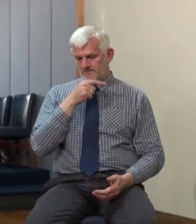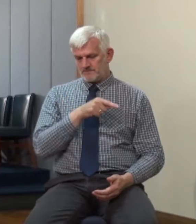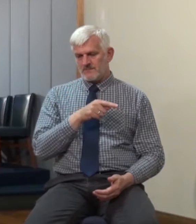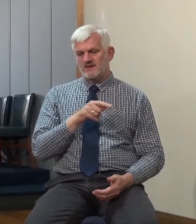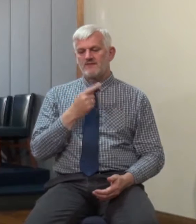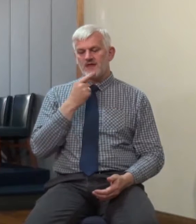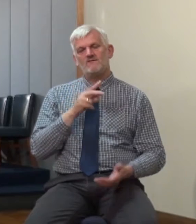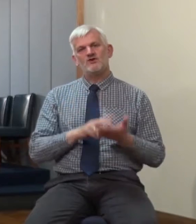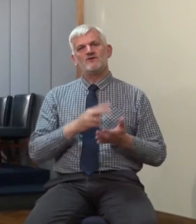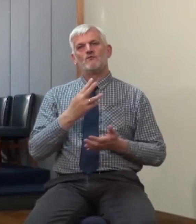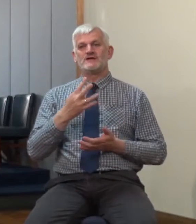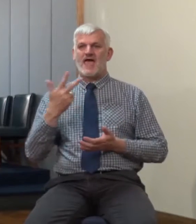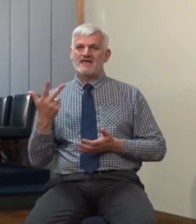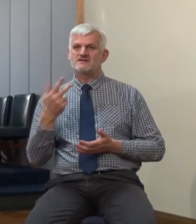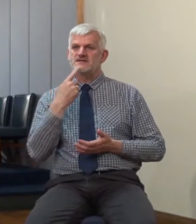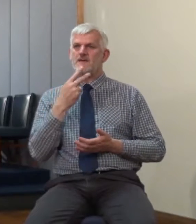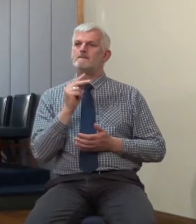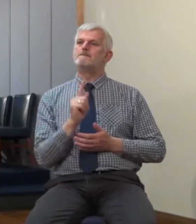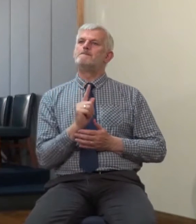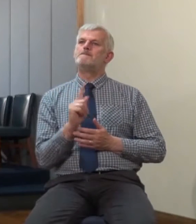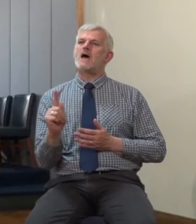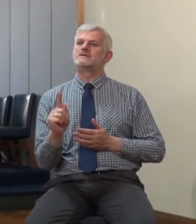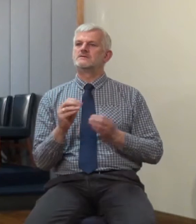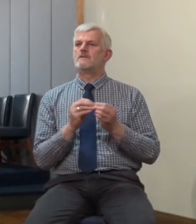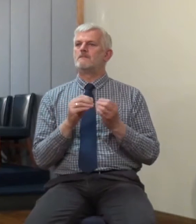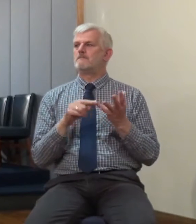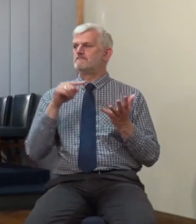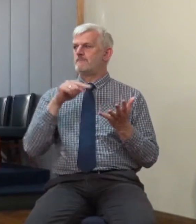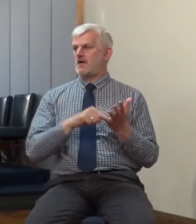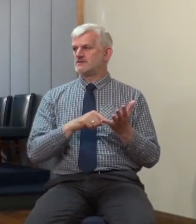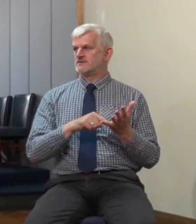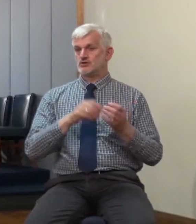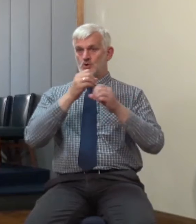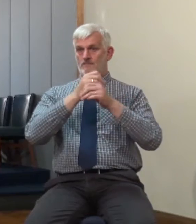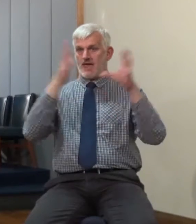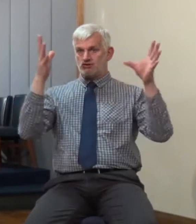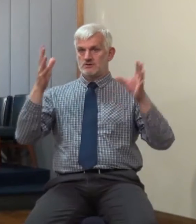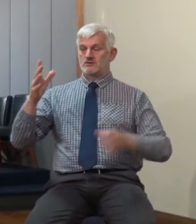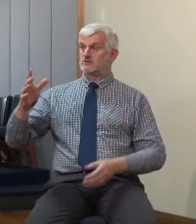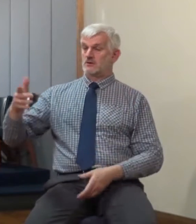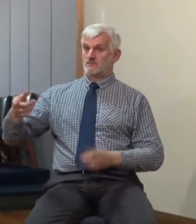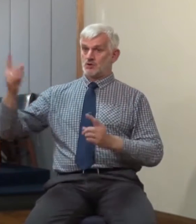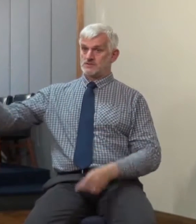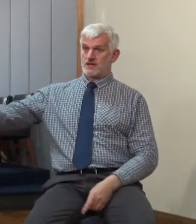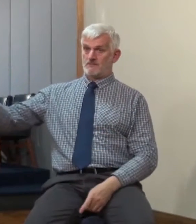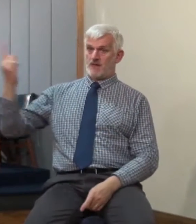that evil servant the focus now switches it's an unworthy servant of the Lord